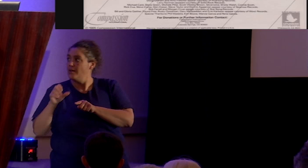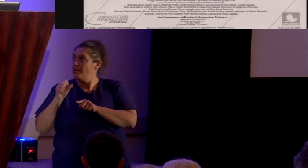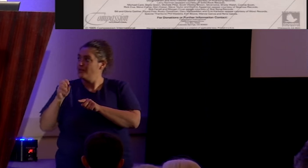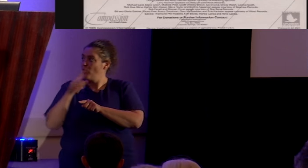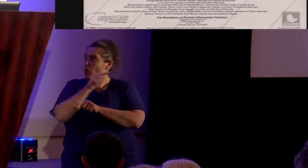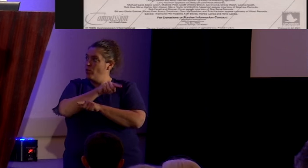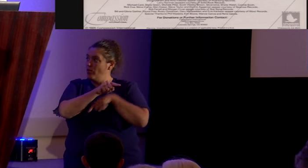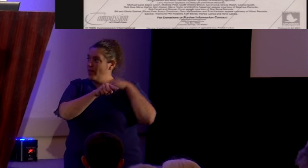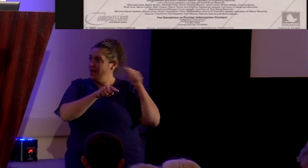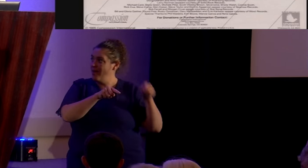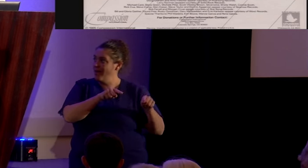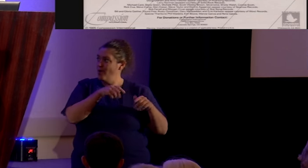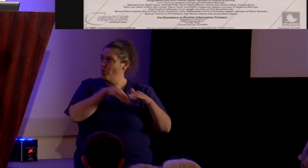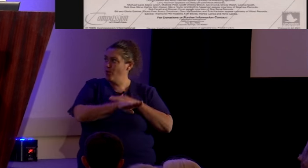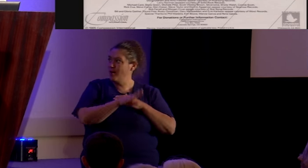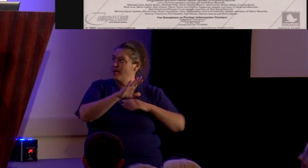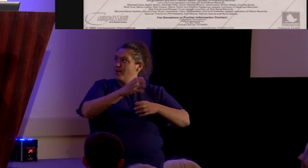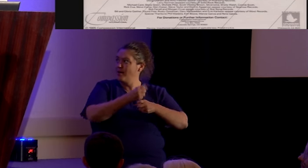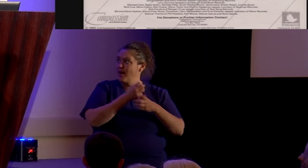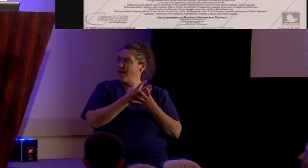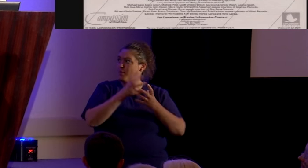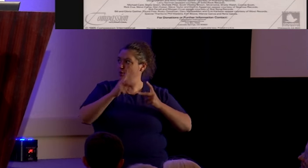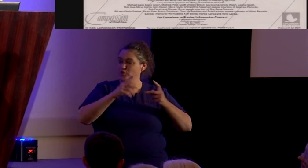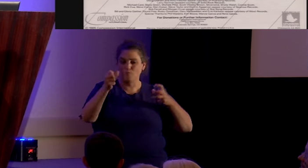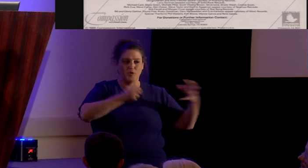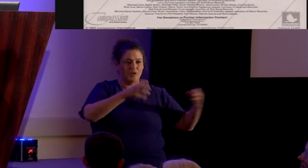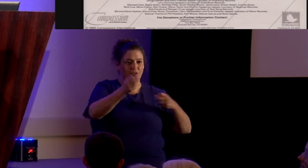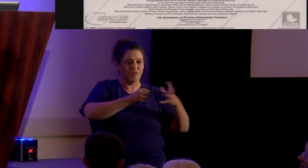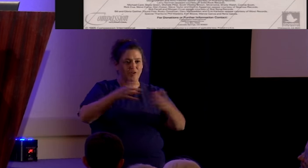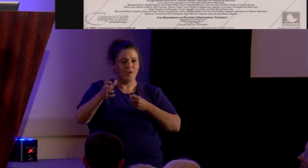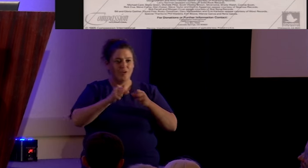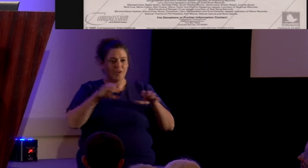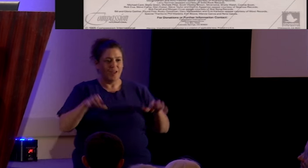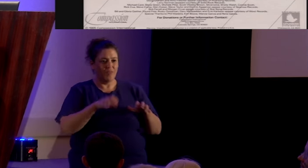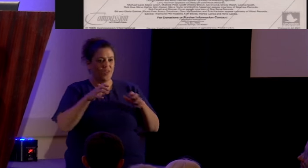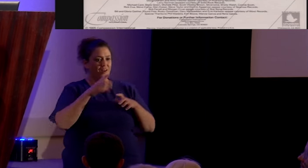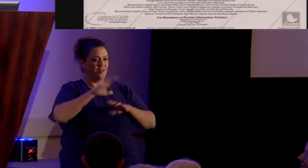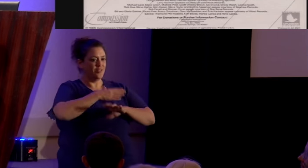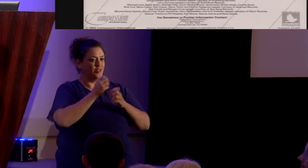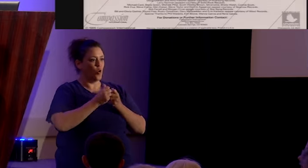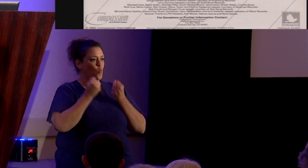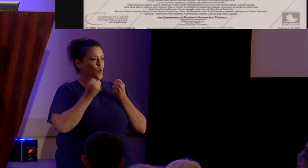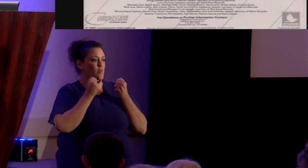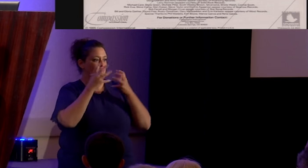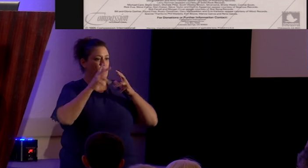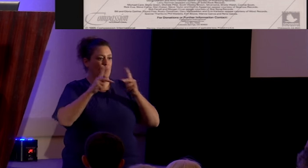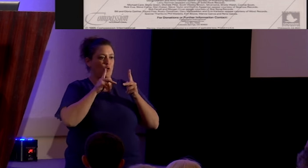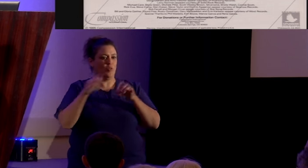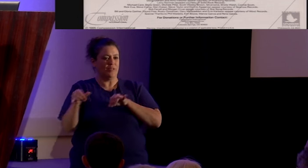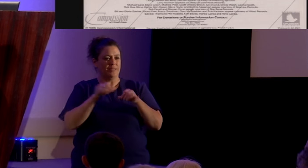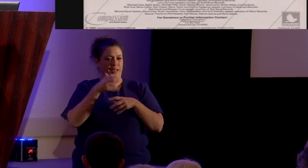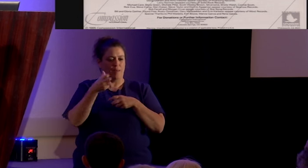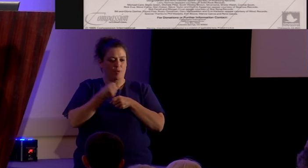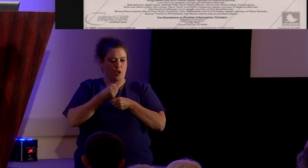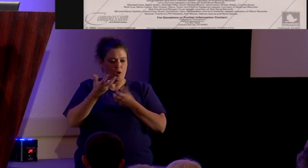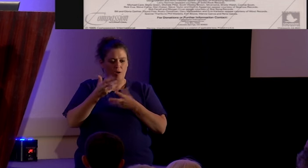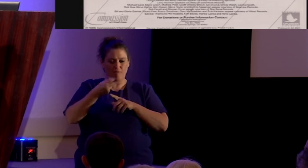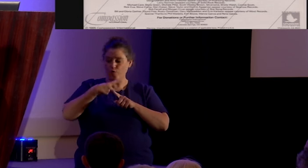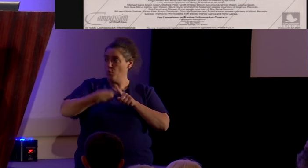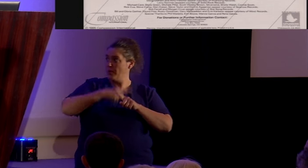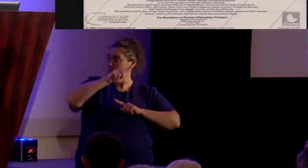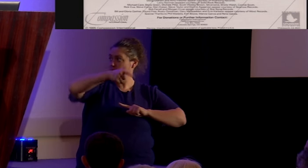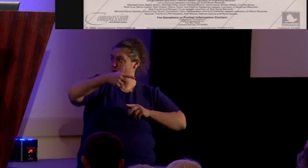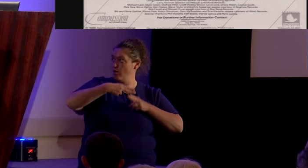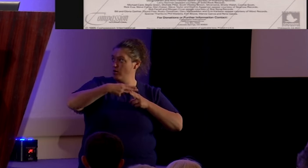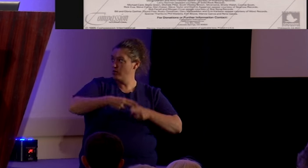studio, they got a bunch of artists together, and they did a multi-artist anthem. This came out the very same year, just a few months later. It was called